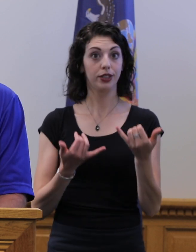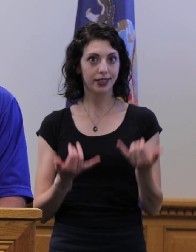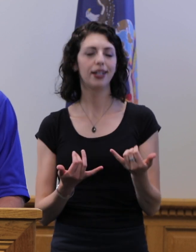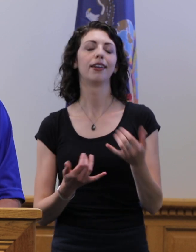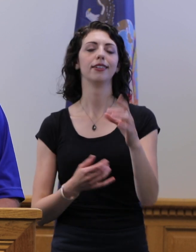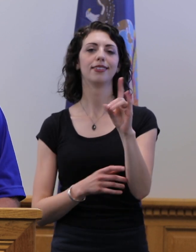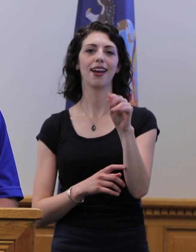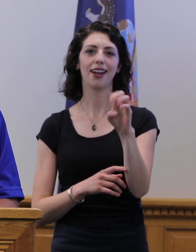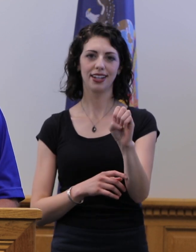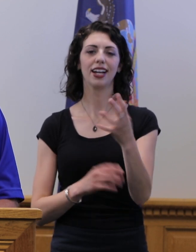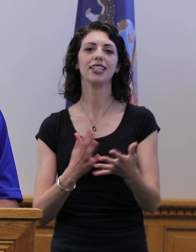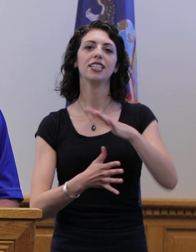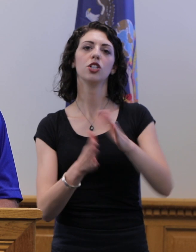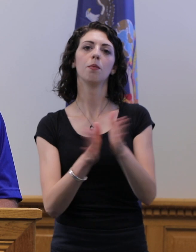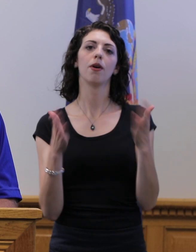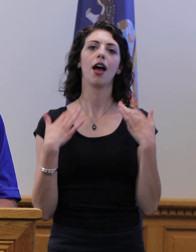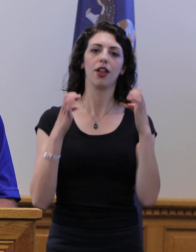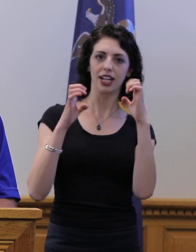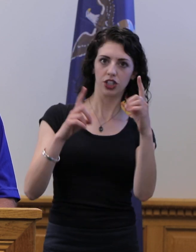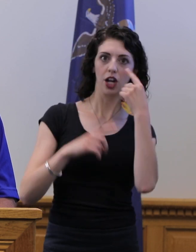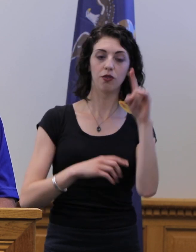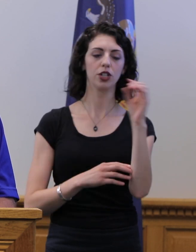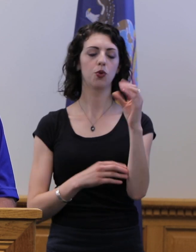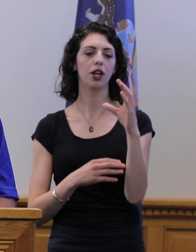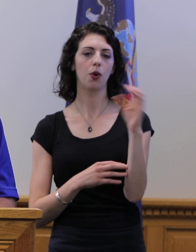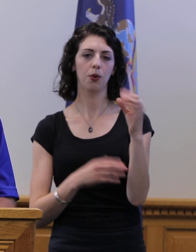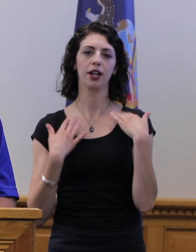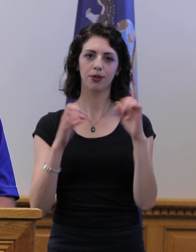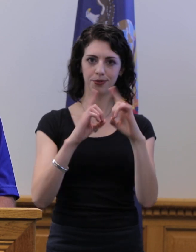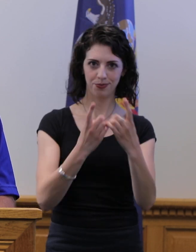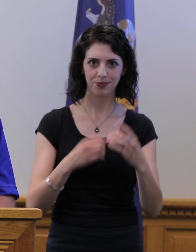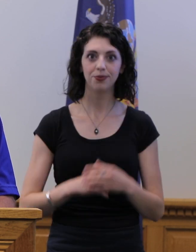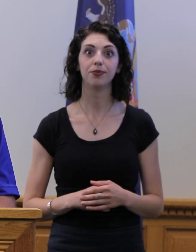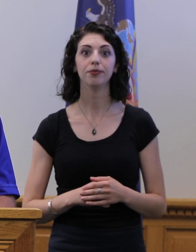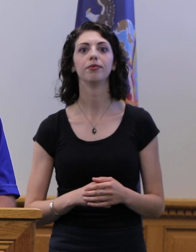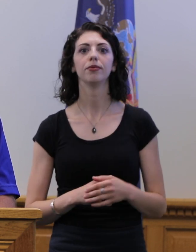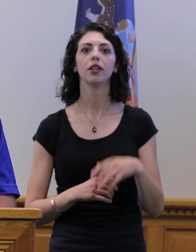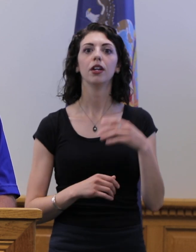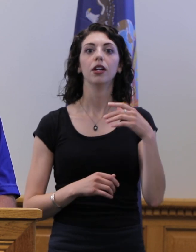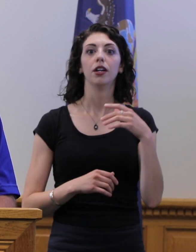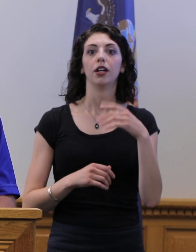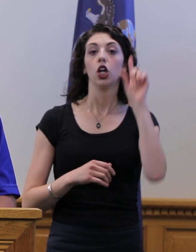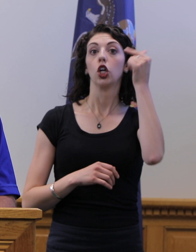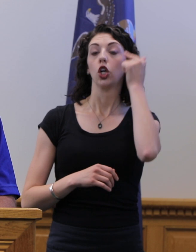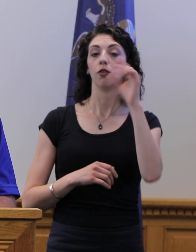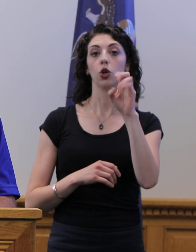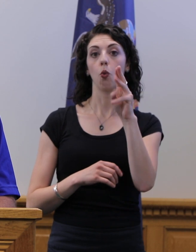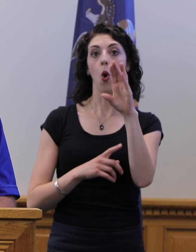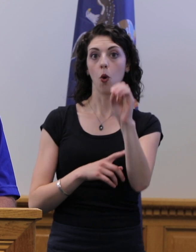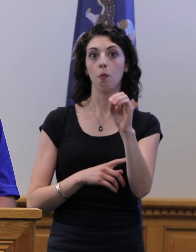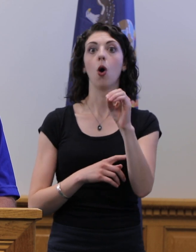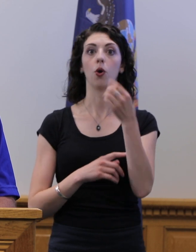is Diane Oldenburg, Senior Public Health Educator for the Oswego County Health Department. In his daily briefing this morning, Governor Cuomo